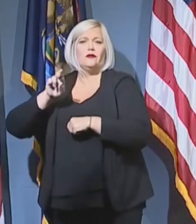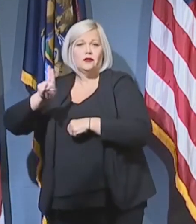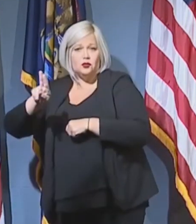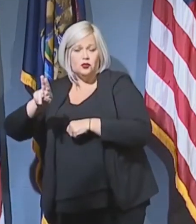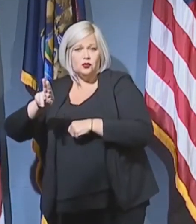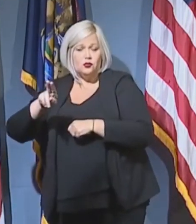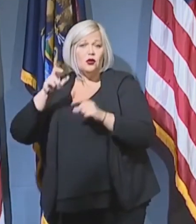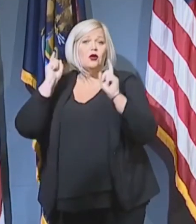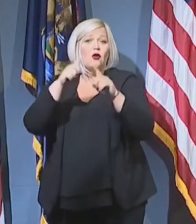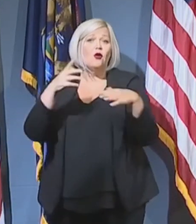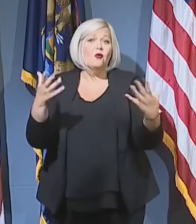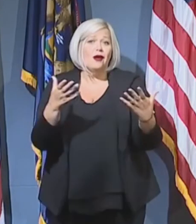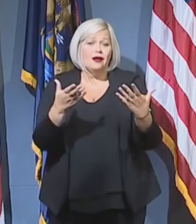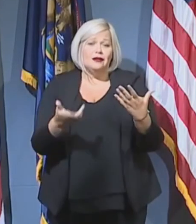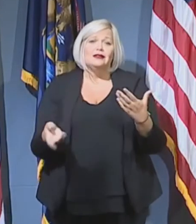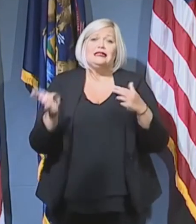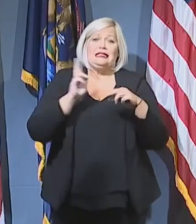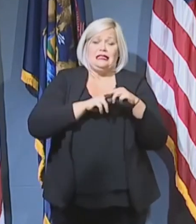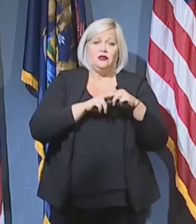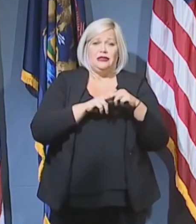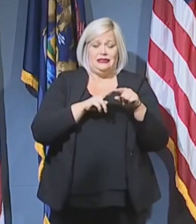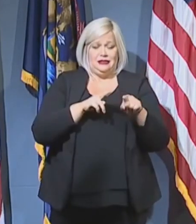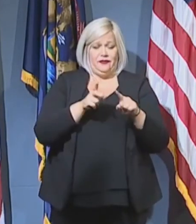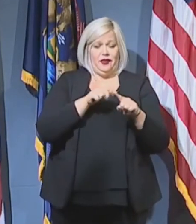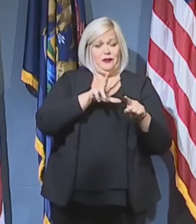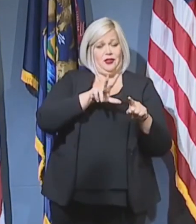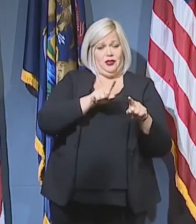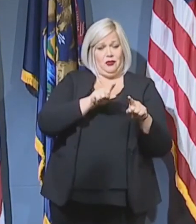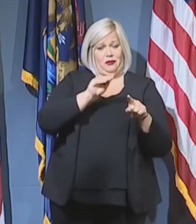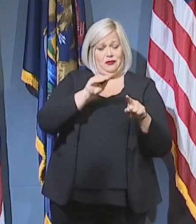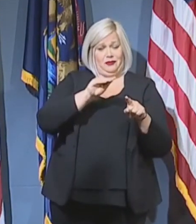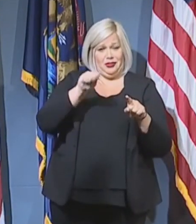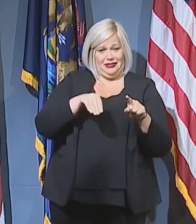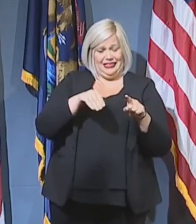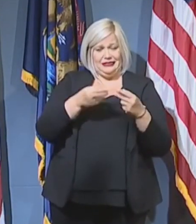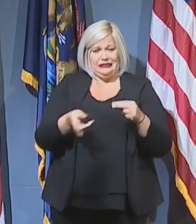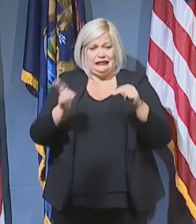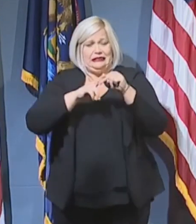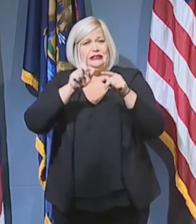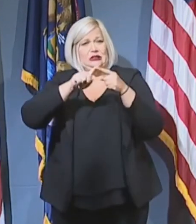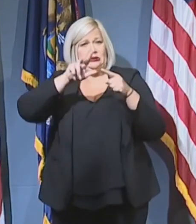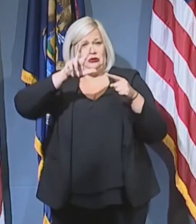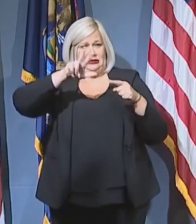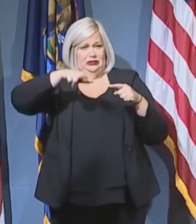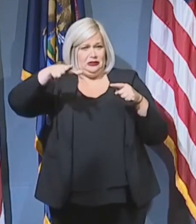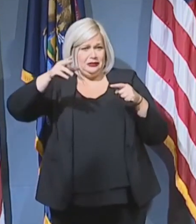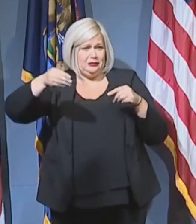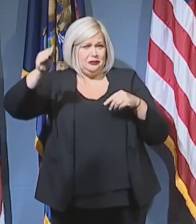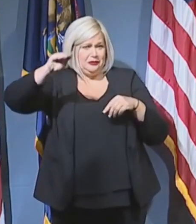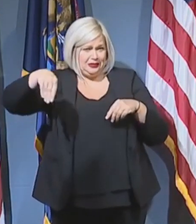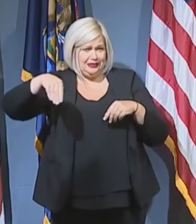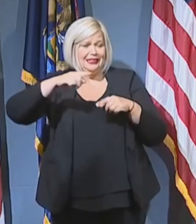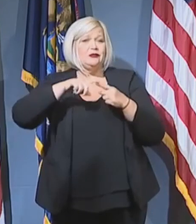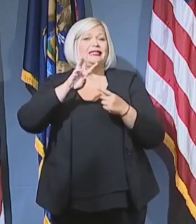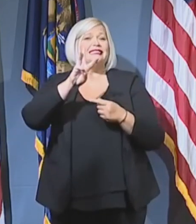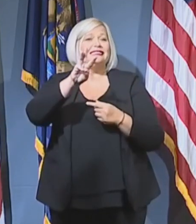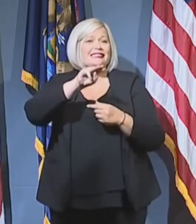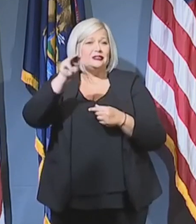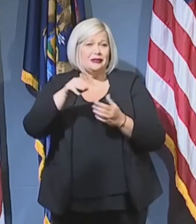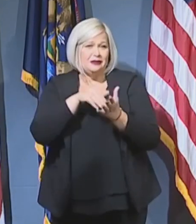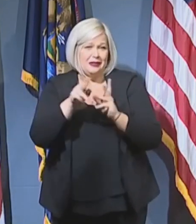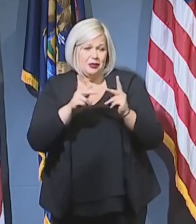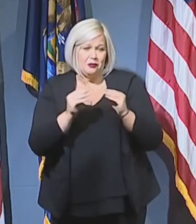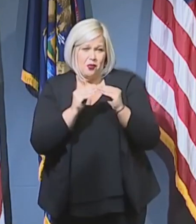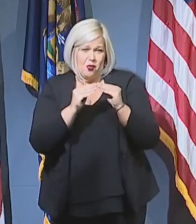increase flu vaccination rates by 33% this year. That's 1 million more people who get the flu vaccine in Michigan than last flu season.